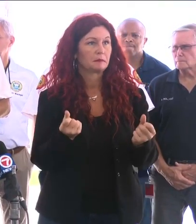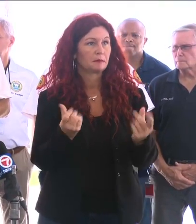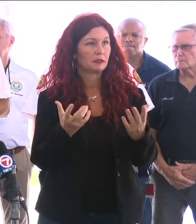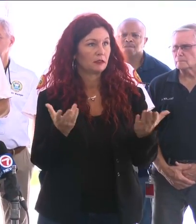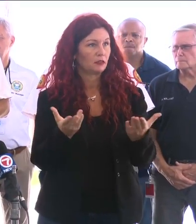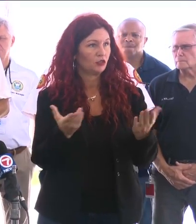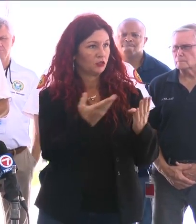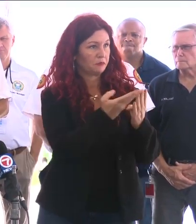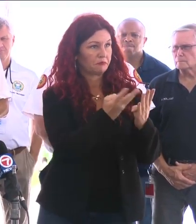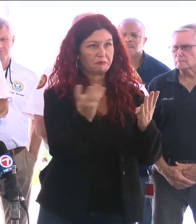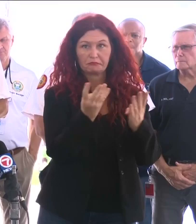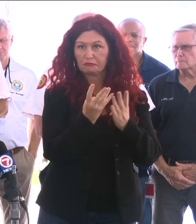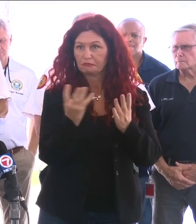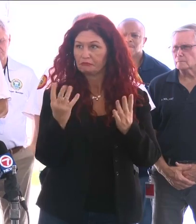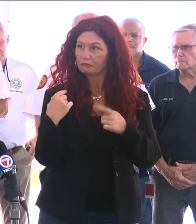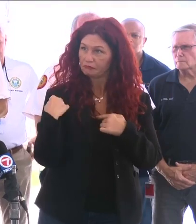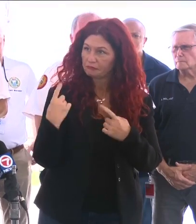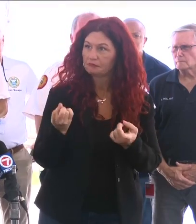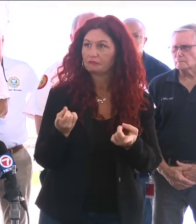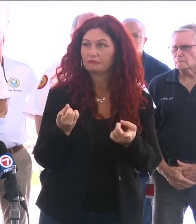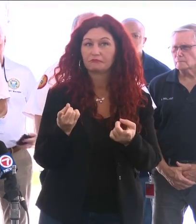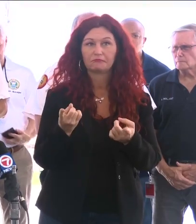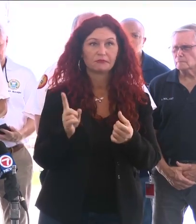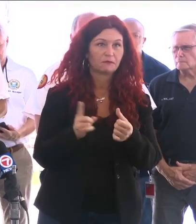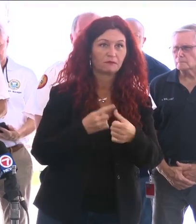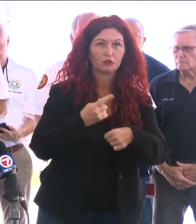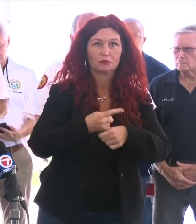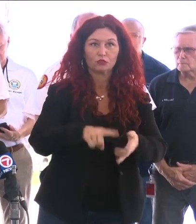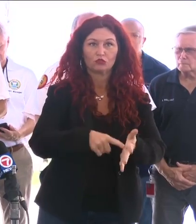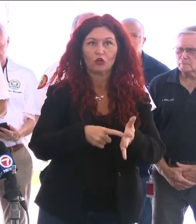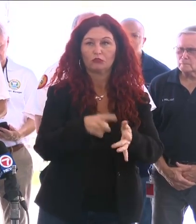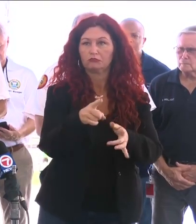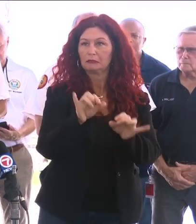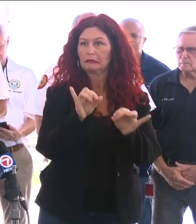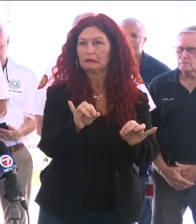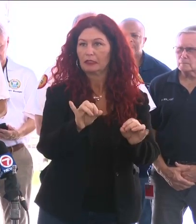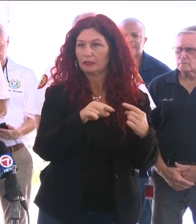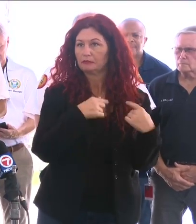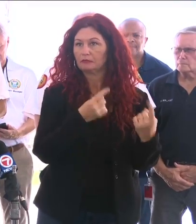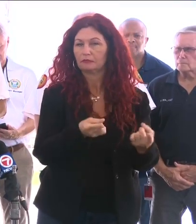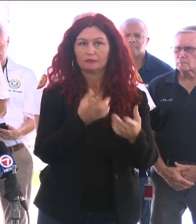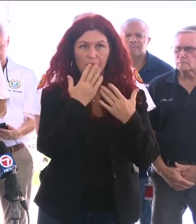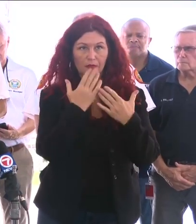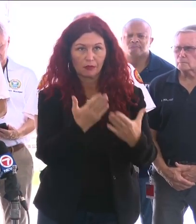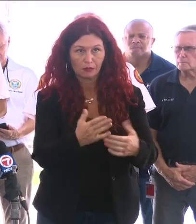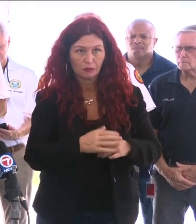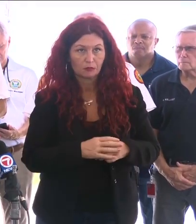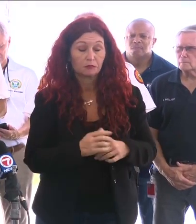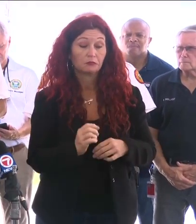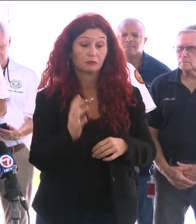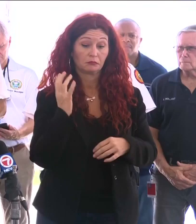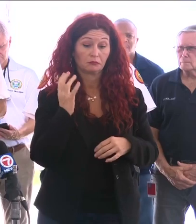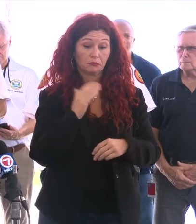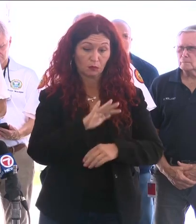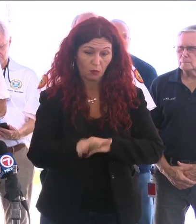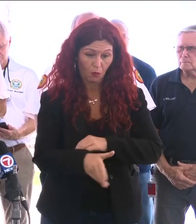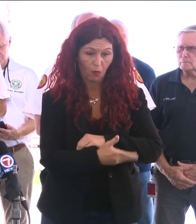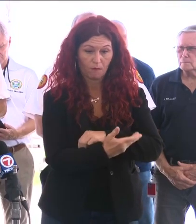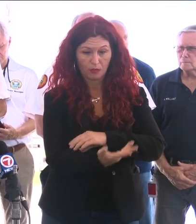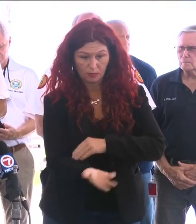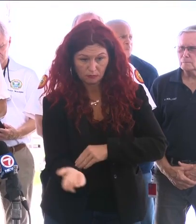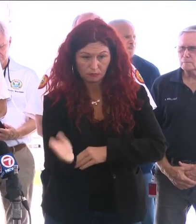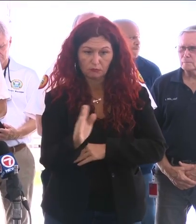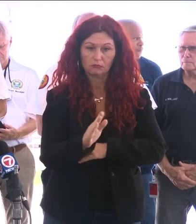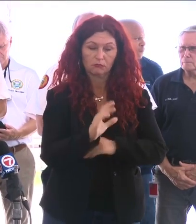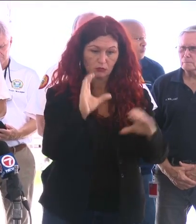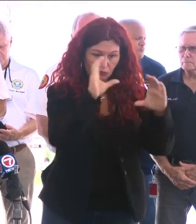Thank you. Our search and recovery team continued their efforts throughout the night and today, as